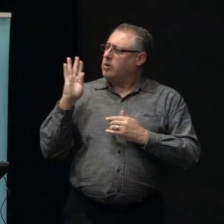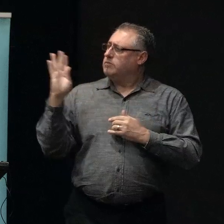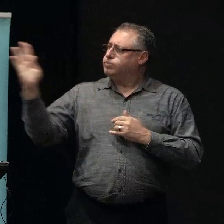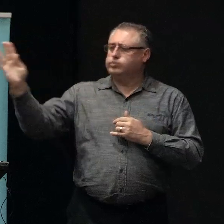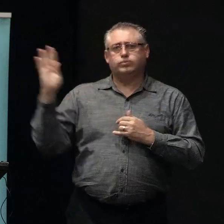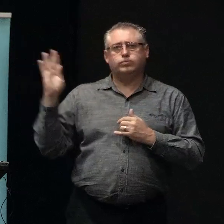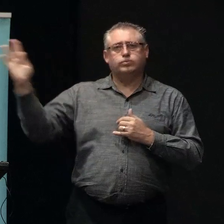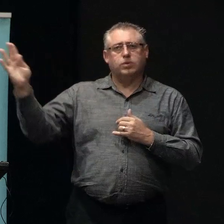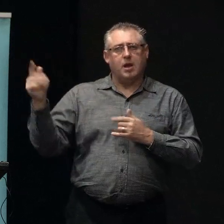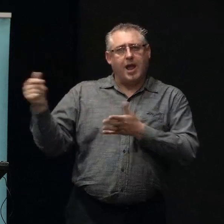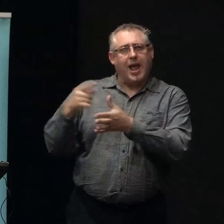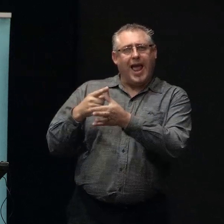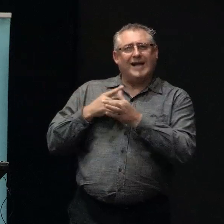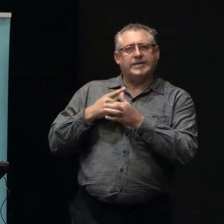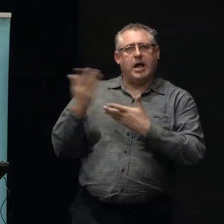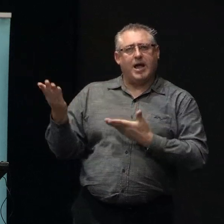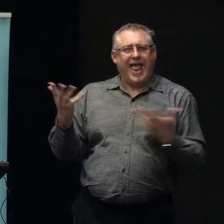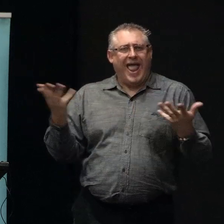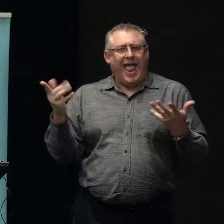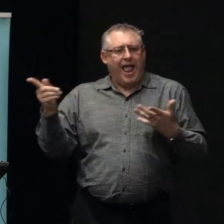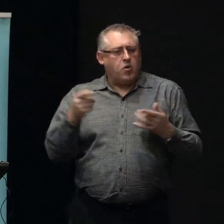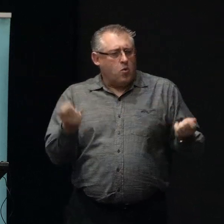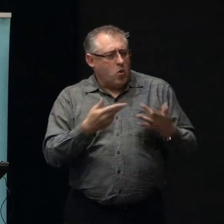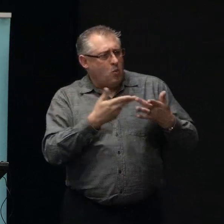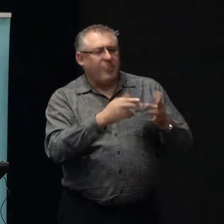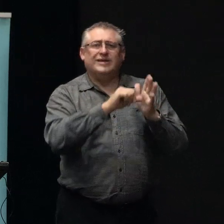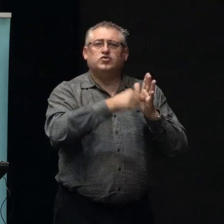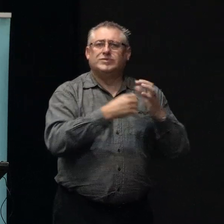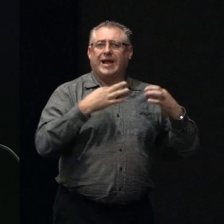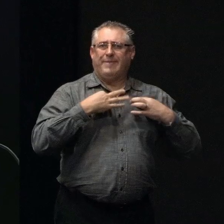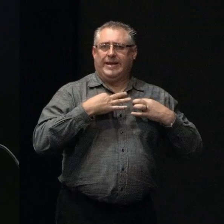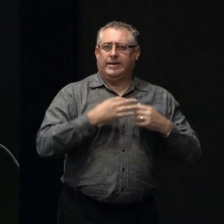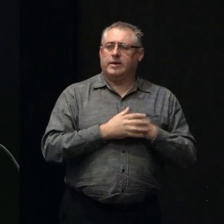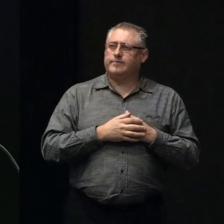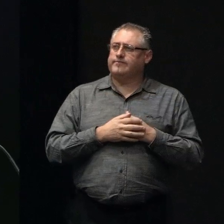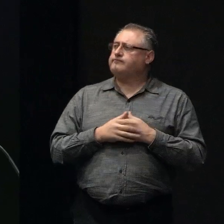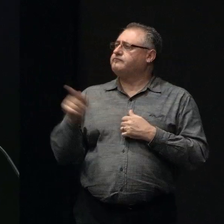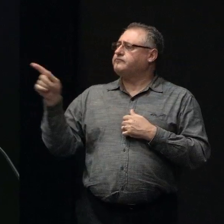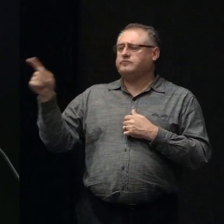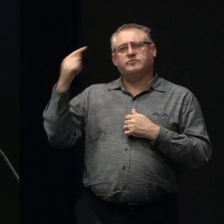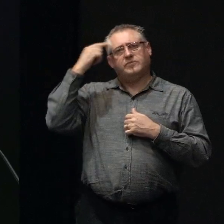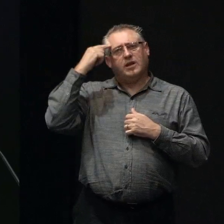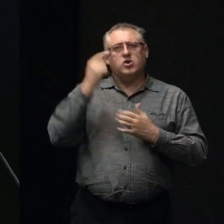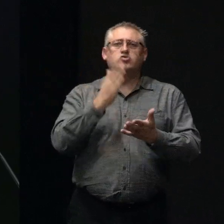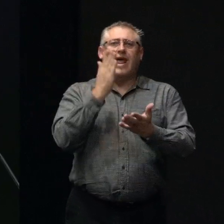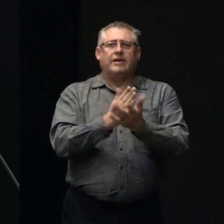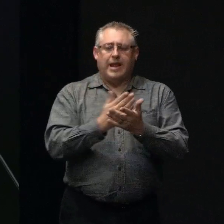answer this in terms of how you're dealing and working with insurance companies. I think the reality at the moment is that the insurance